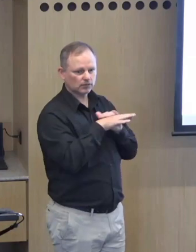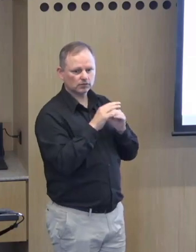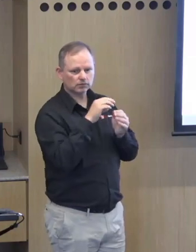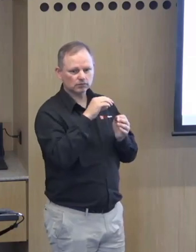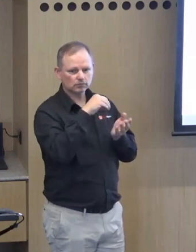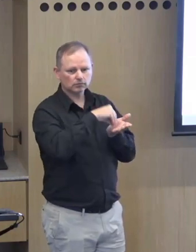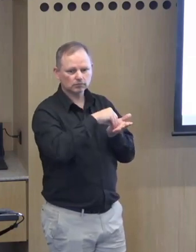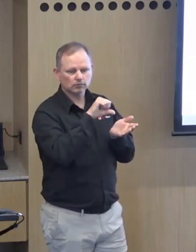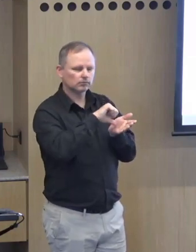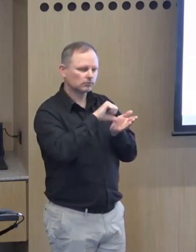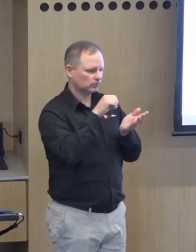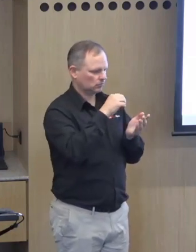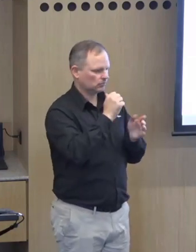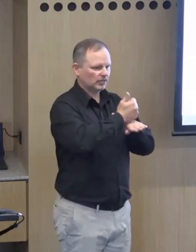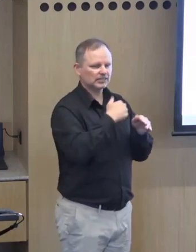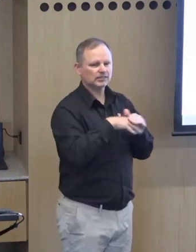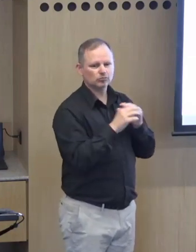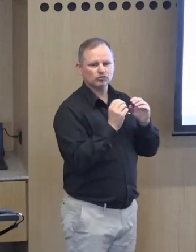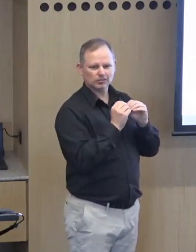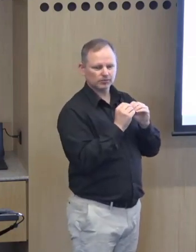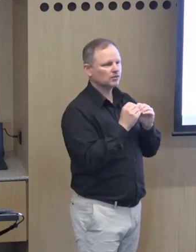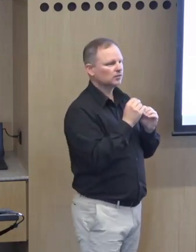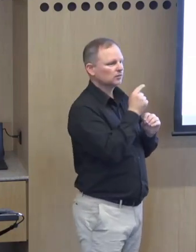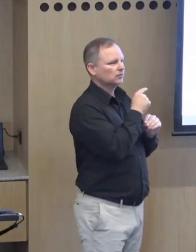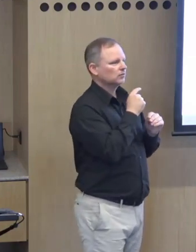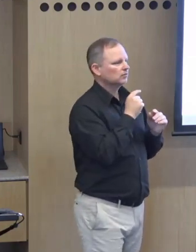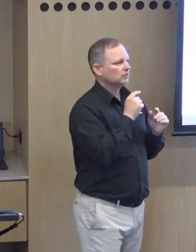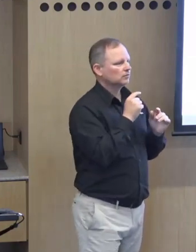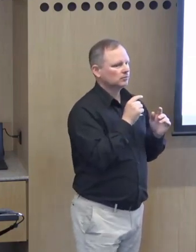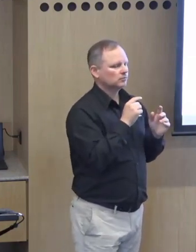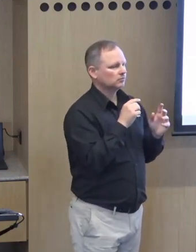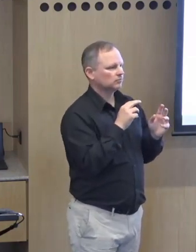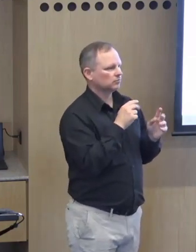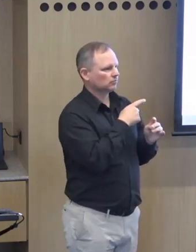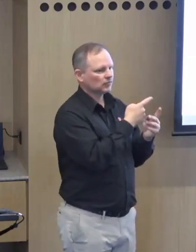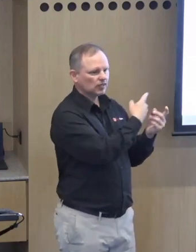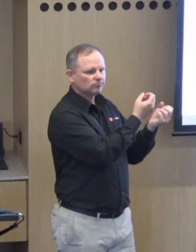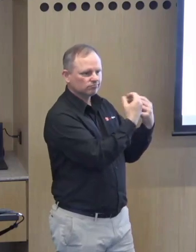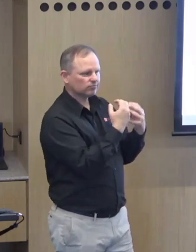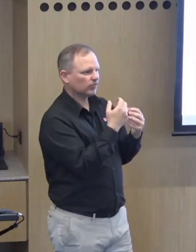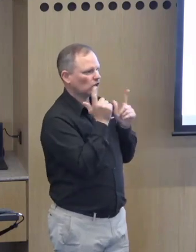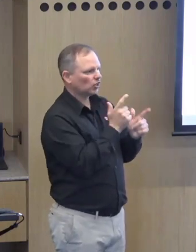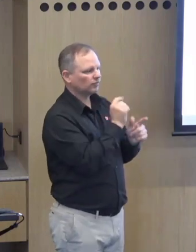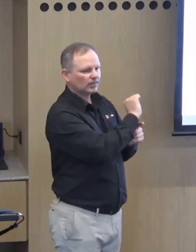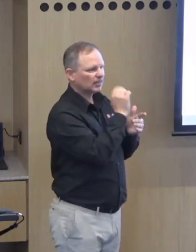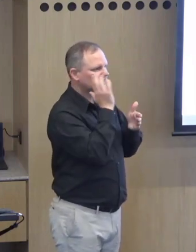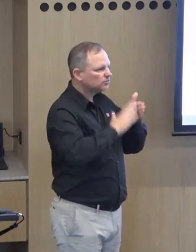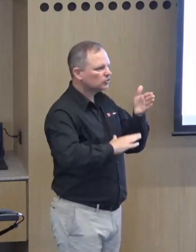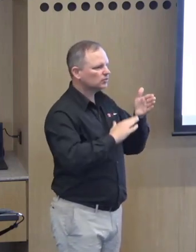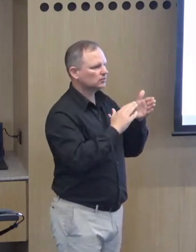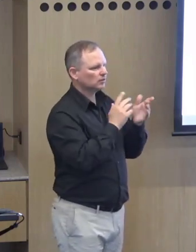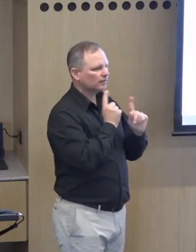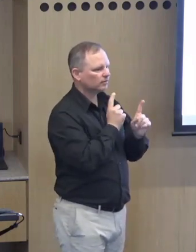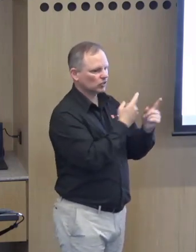mental health services um there's one in Brisbane that I'm referring to and they provide a lot of feedback and um